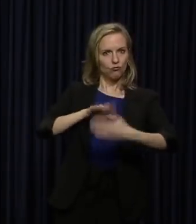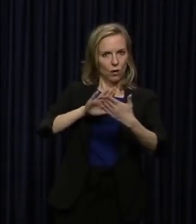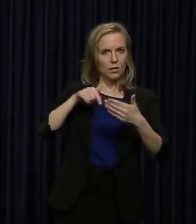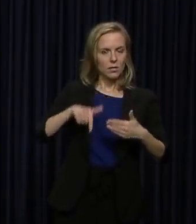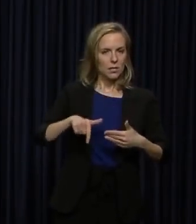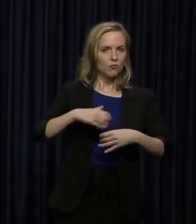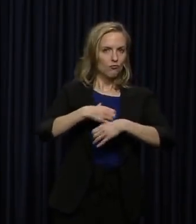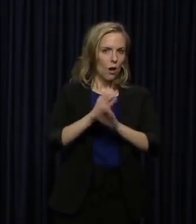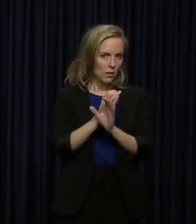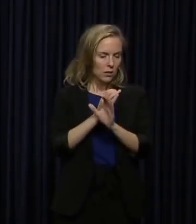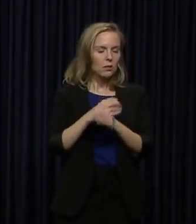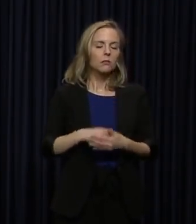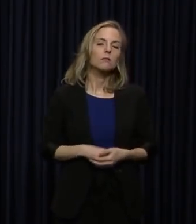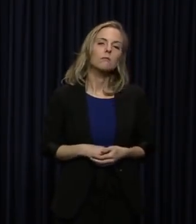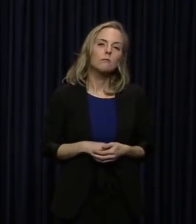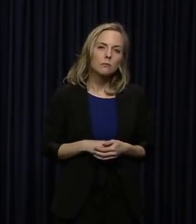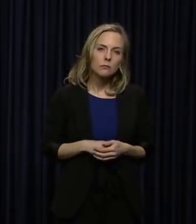crisis,